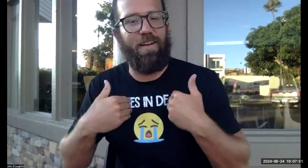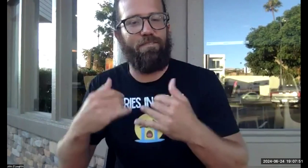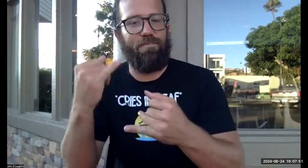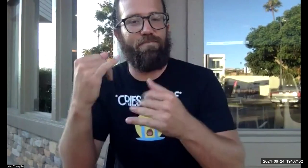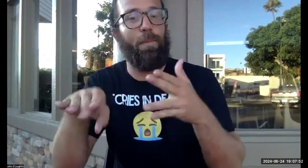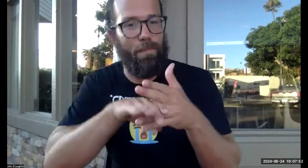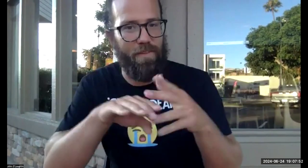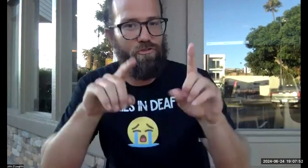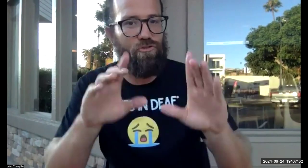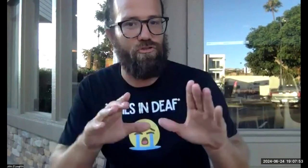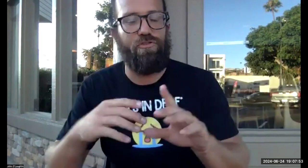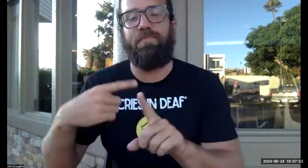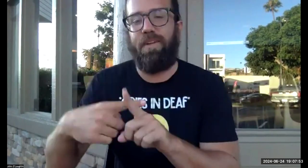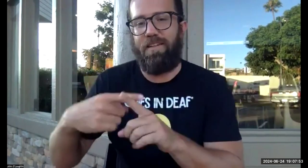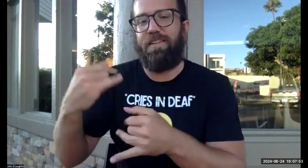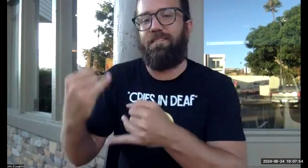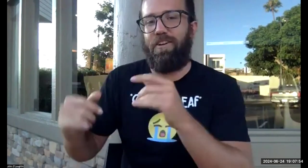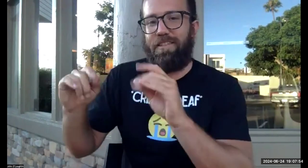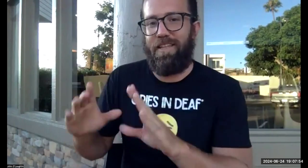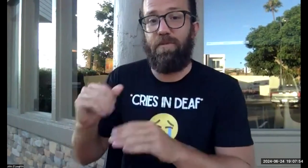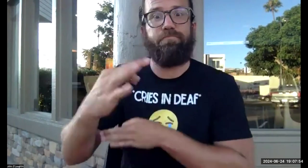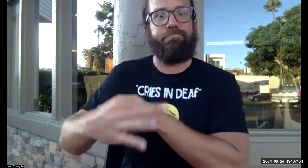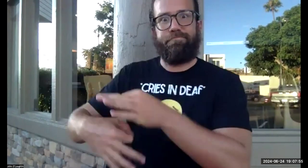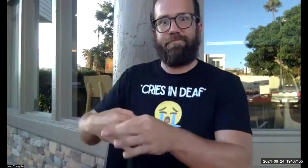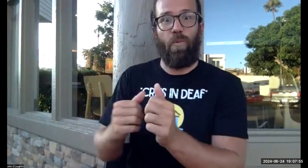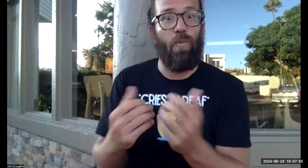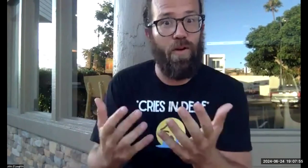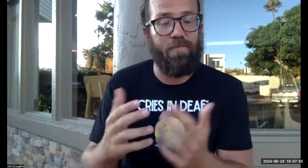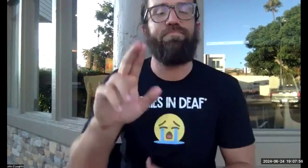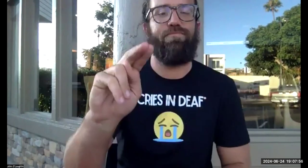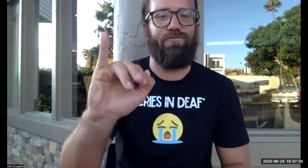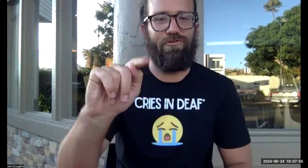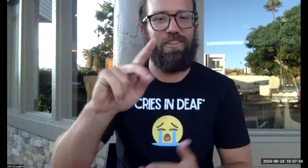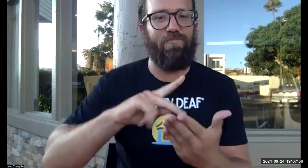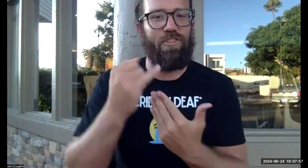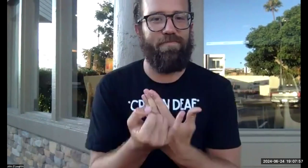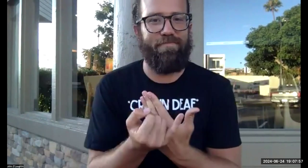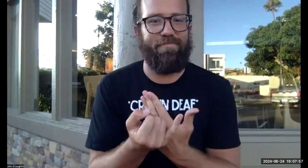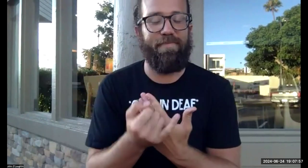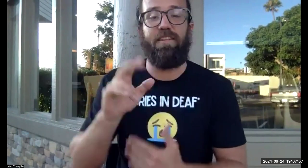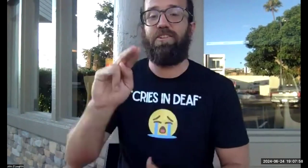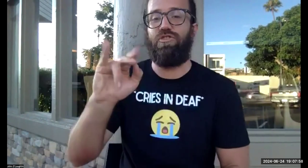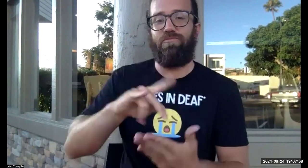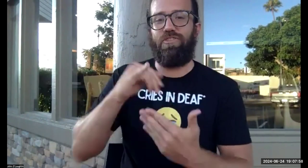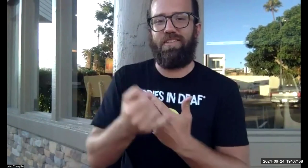So we won't have a midterm or a final exam. Instead, we've replaced that with the unit projects,